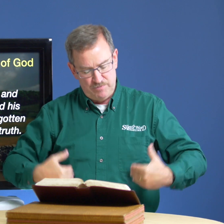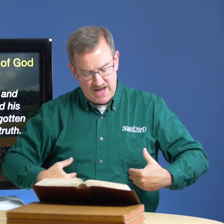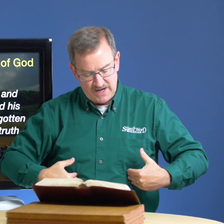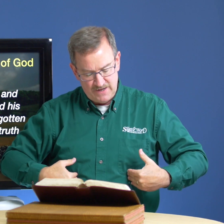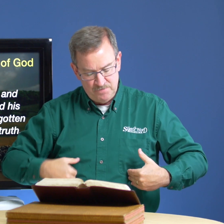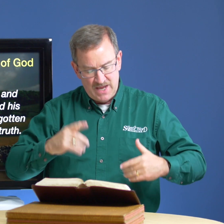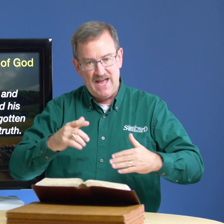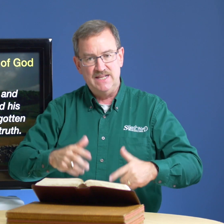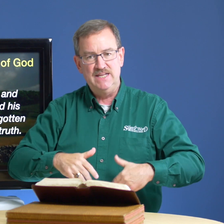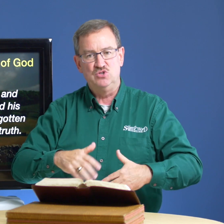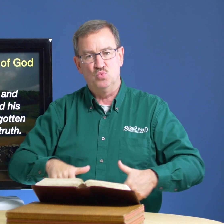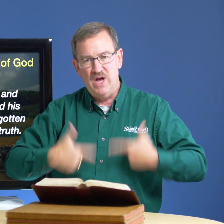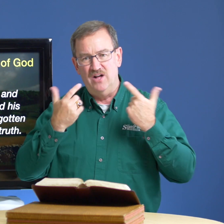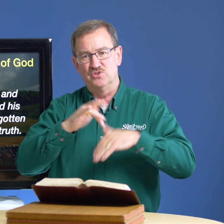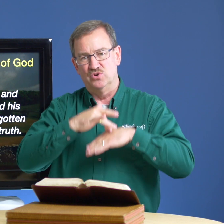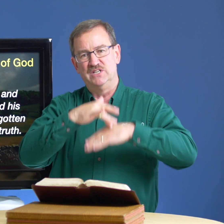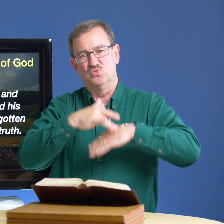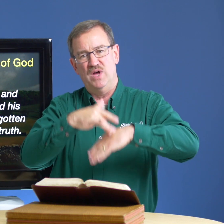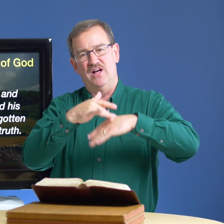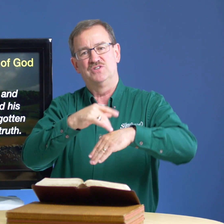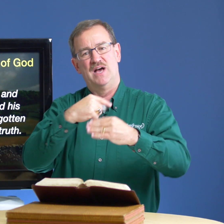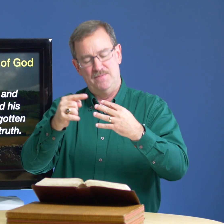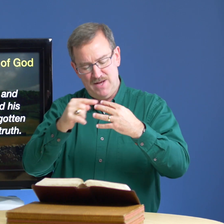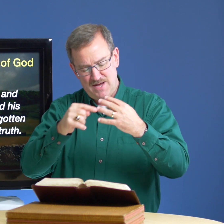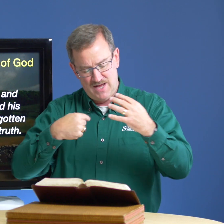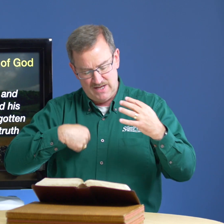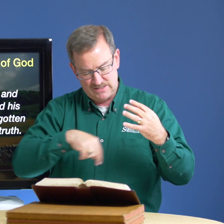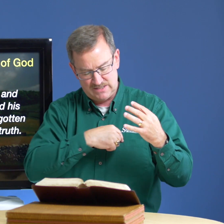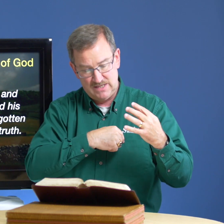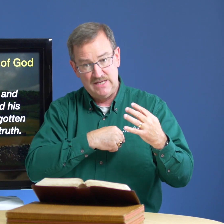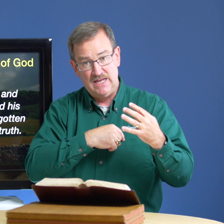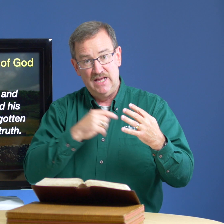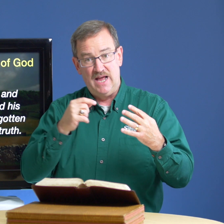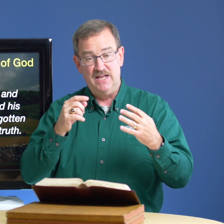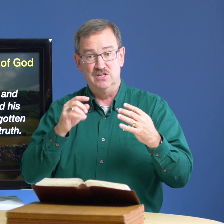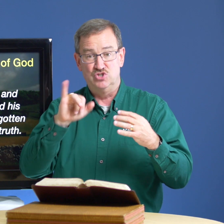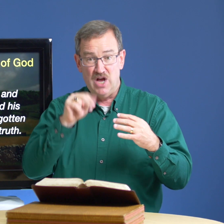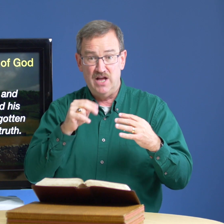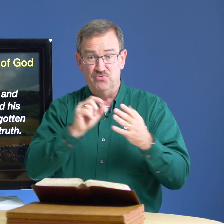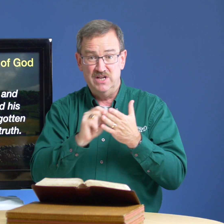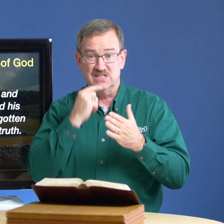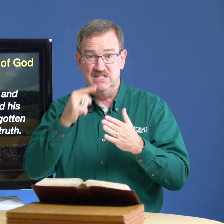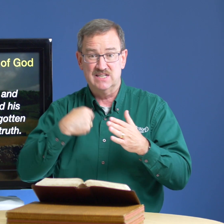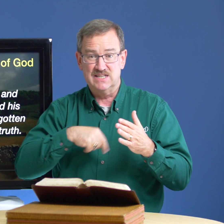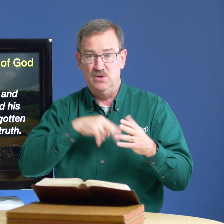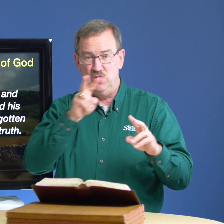body and he dwelt or he dwelt among us and john writes and he says and we